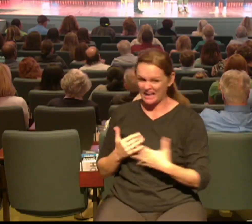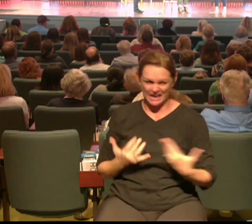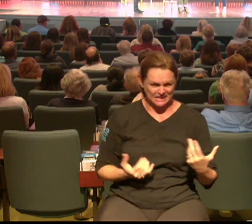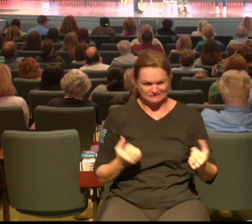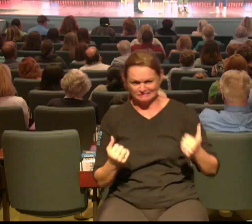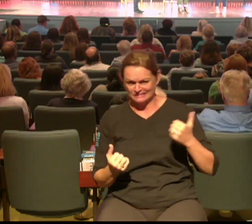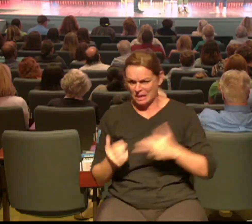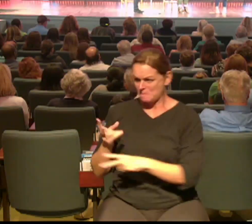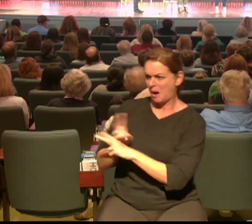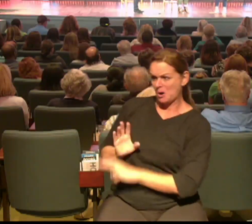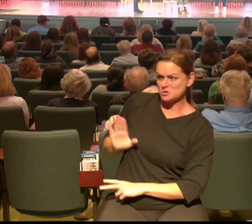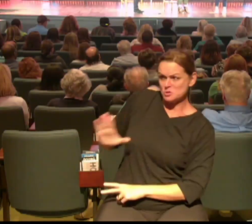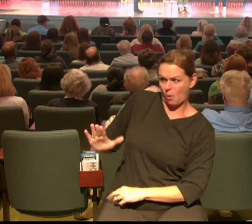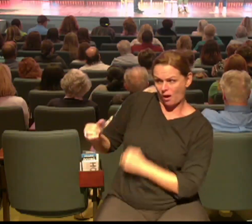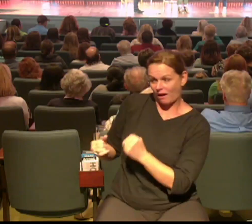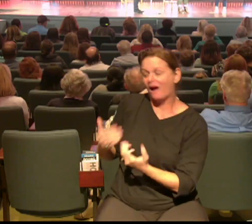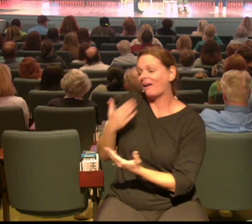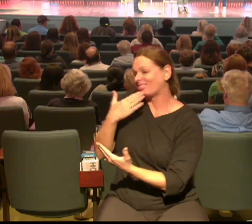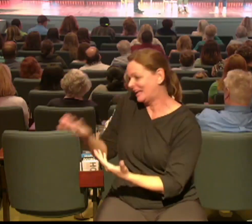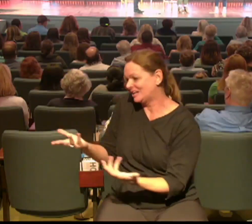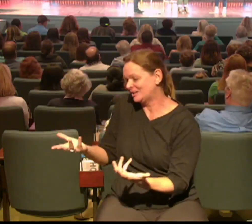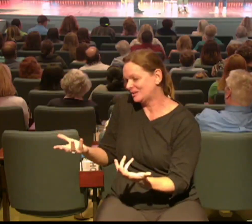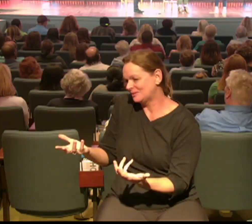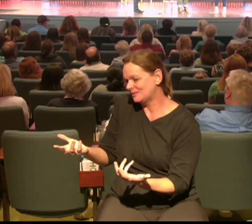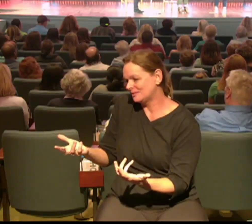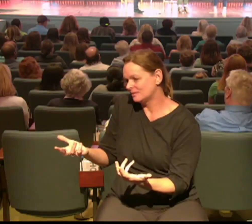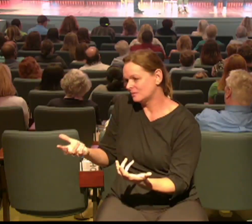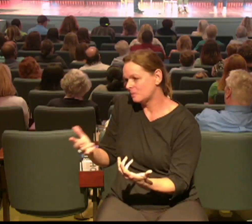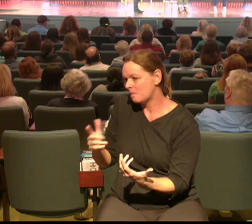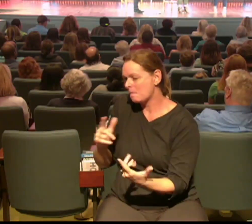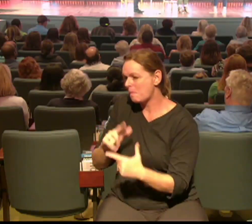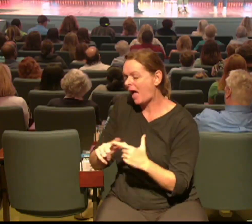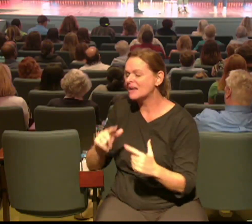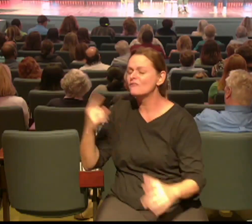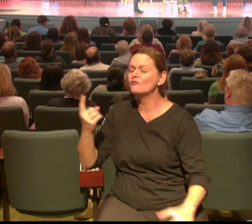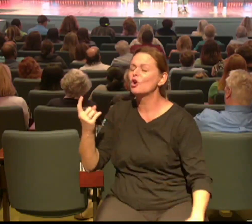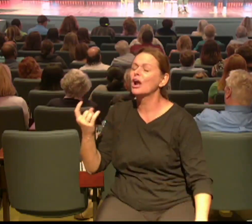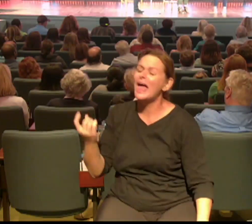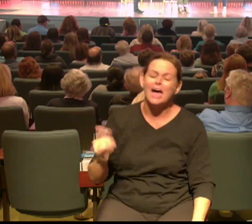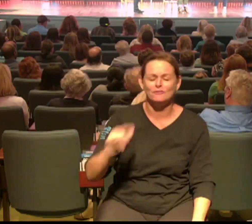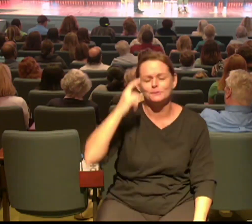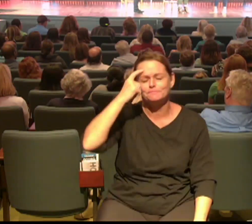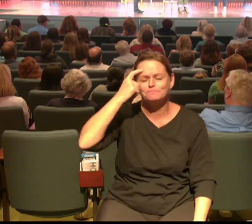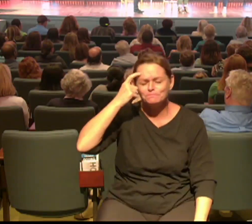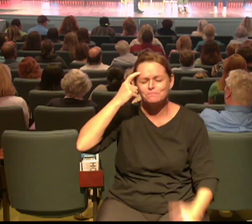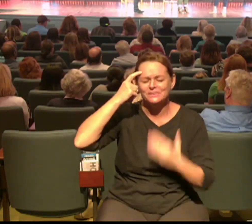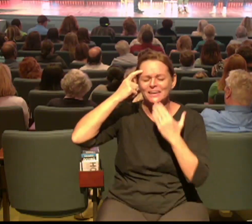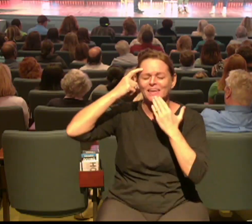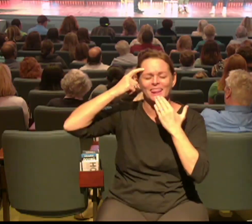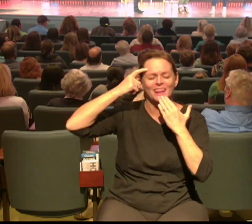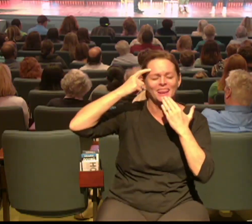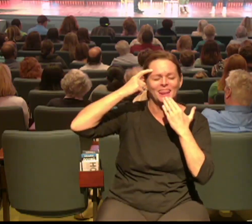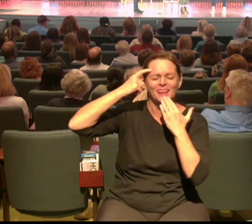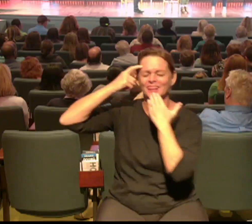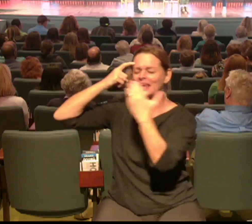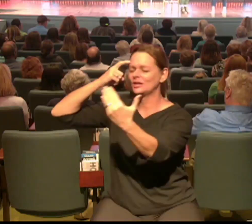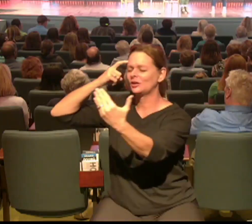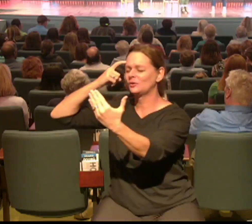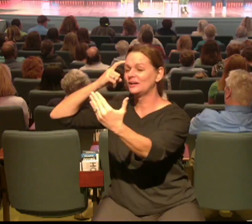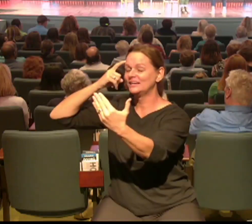that was really brave but what I will forever be thankful is for the invitation you gave me to